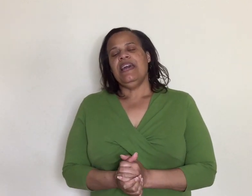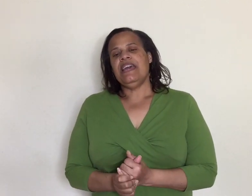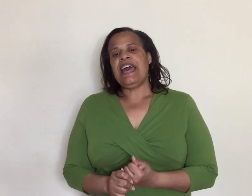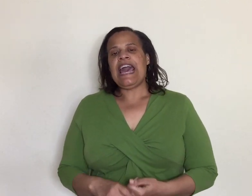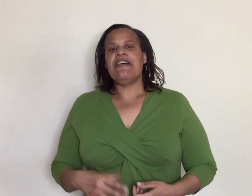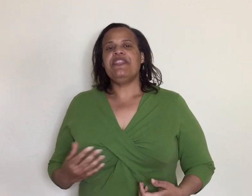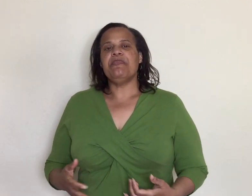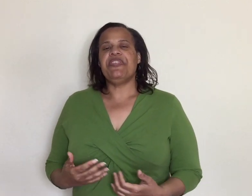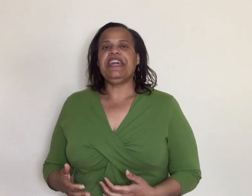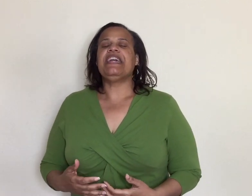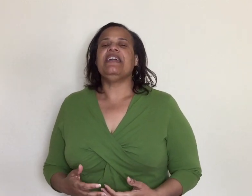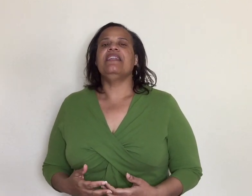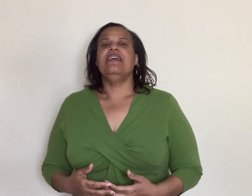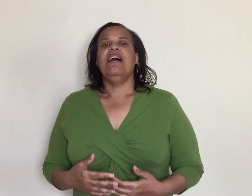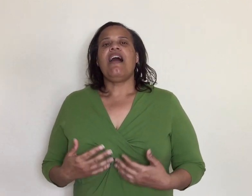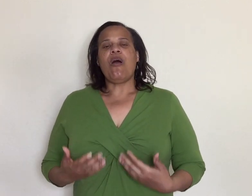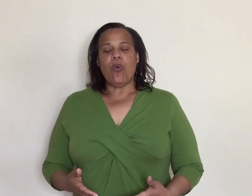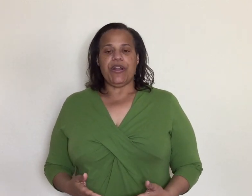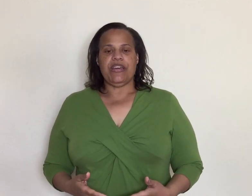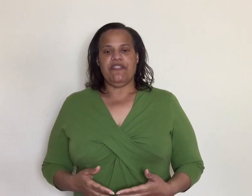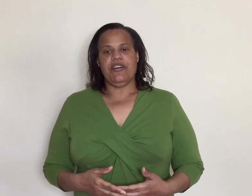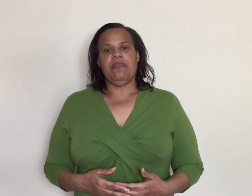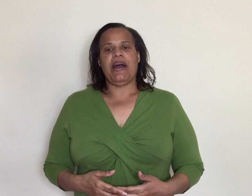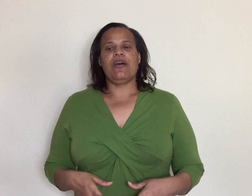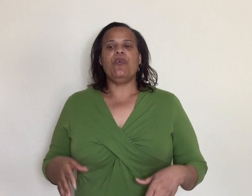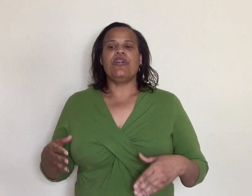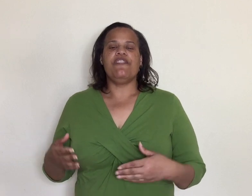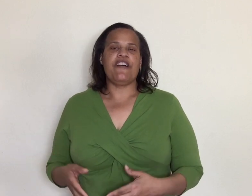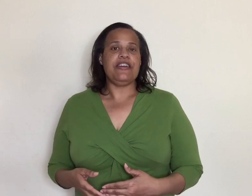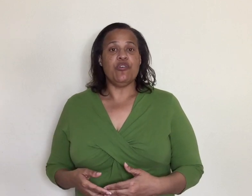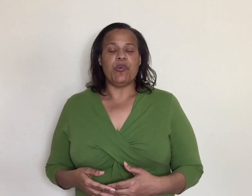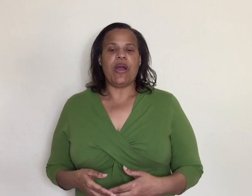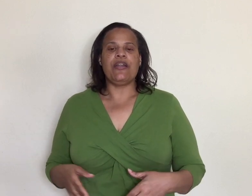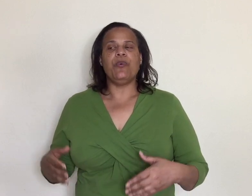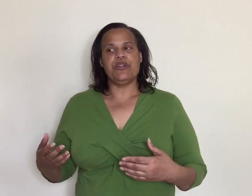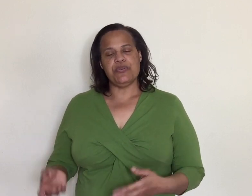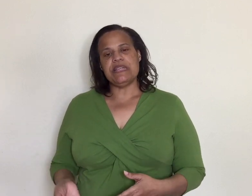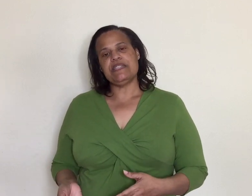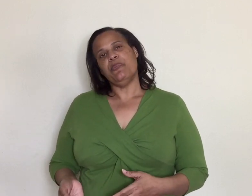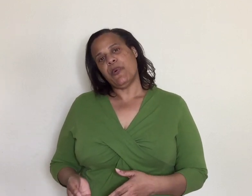and have them thinking i want to give up i don't want to fight no more i don't want to do this no